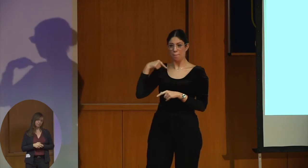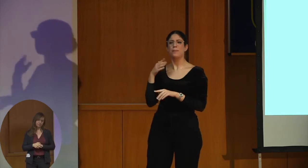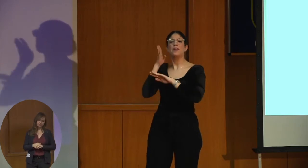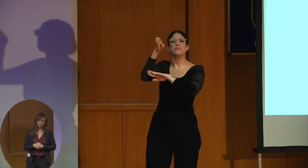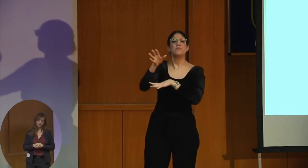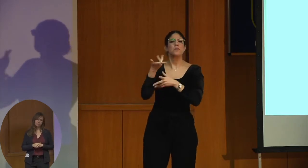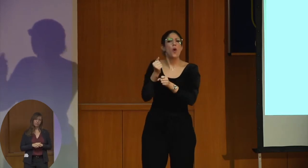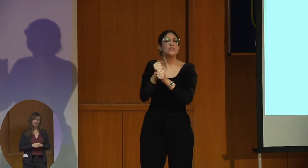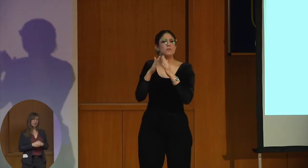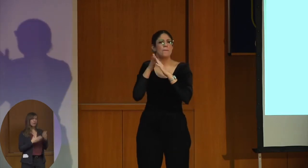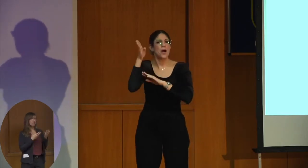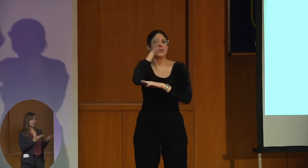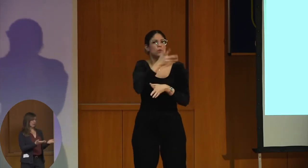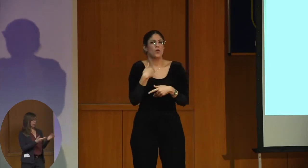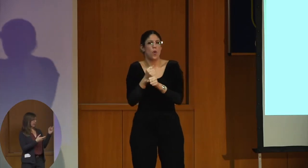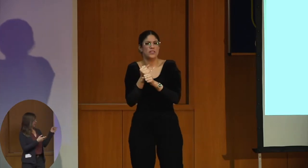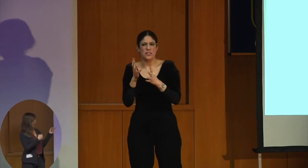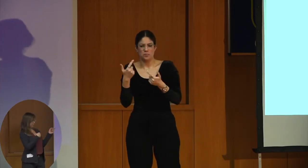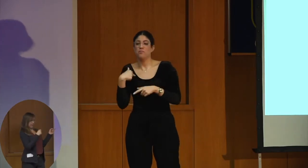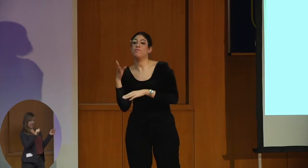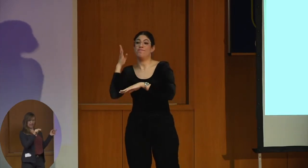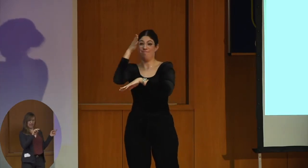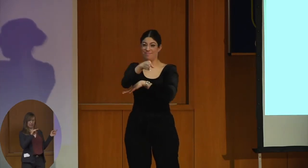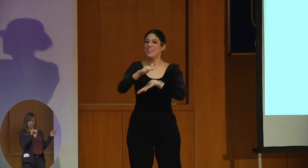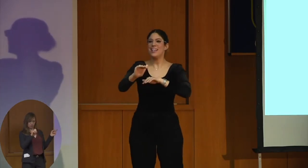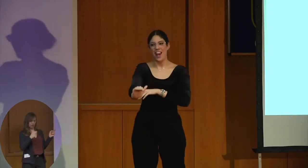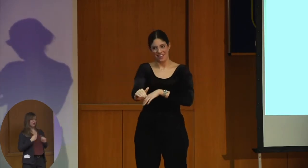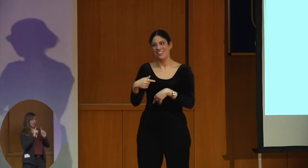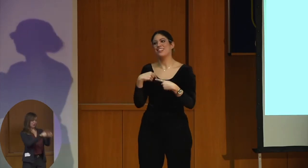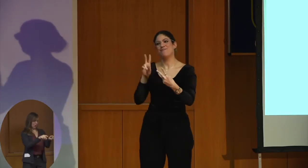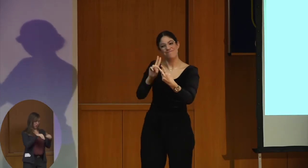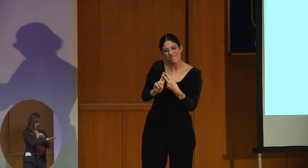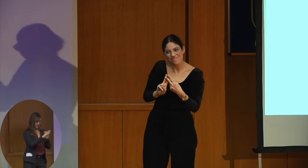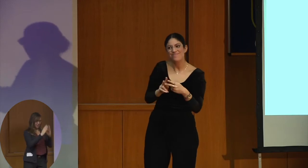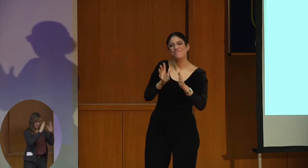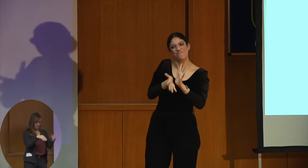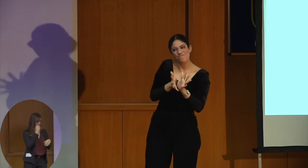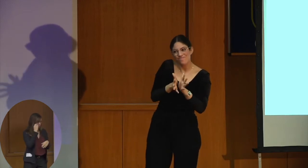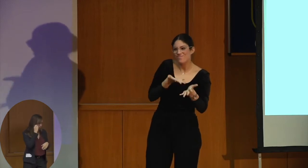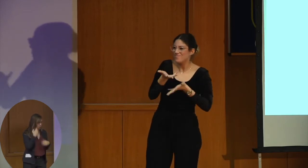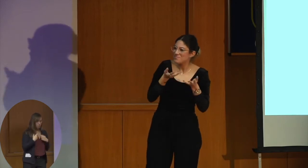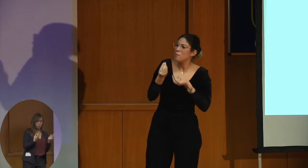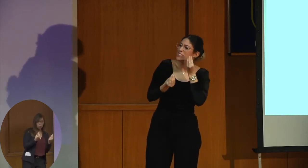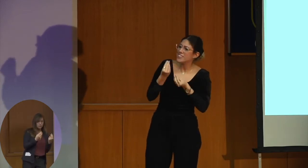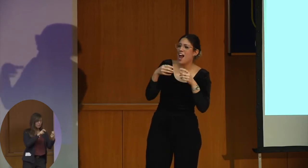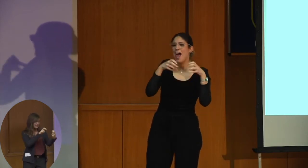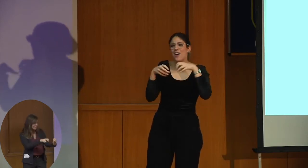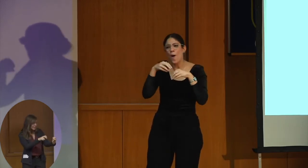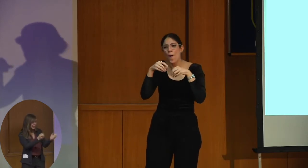So, this is us, me and Anne-Marie. We would go to children's houses, and what would we do? We would sit with them. We would sign with them. We would